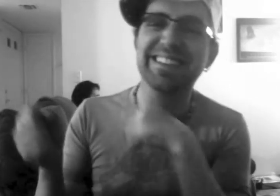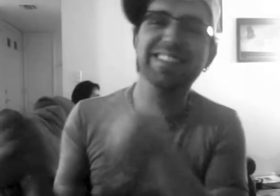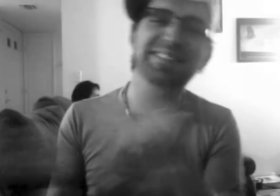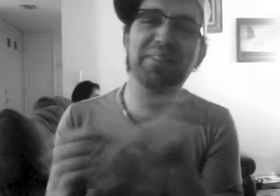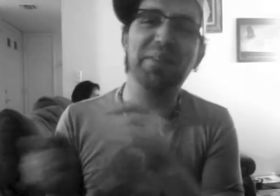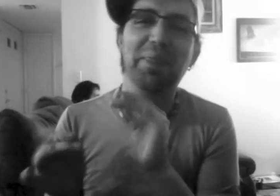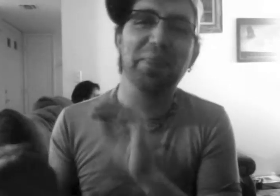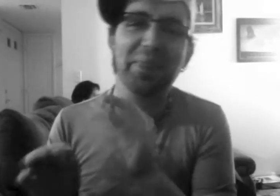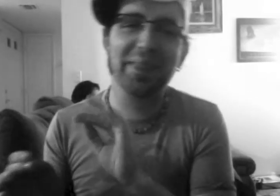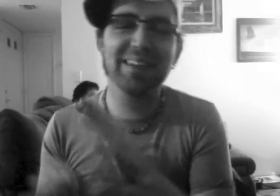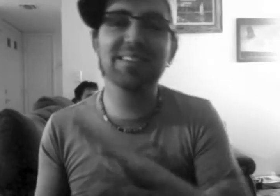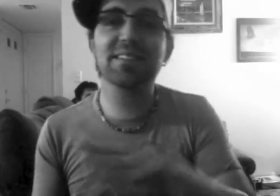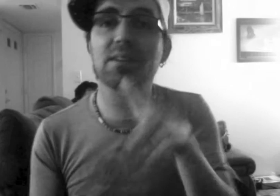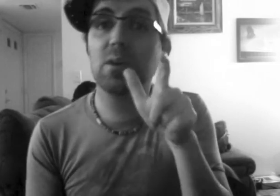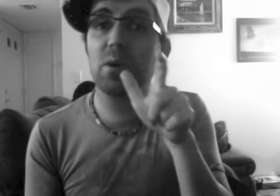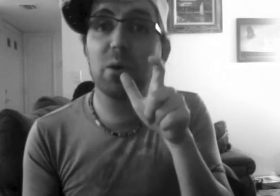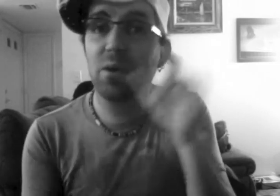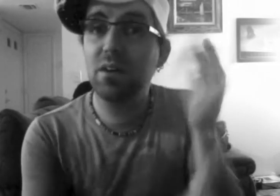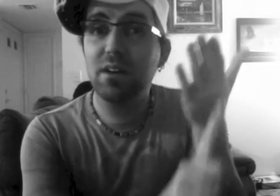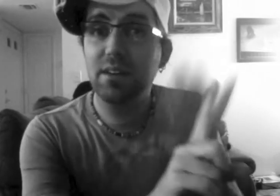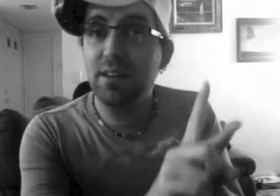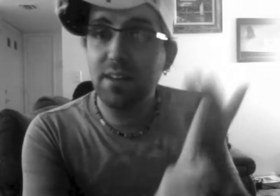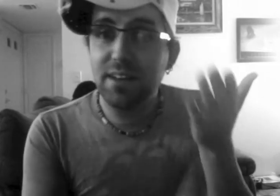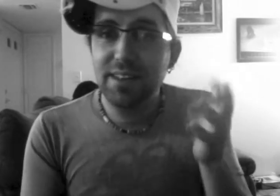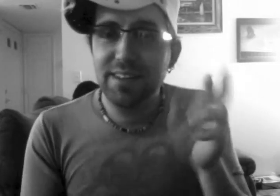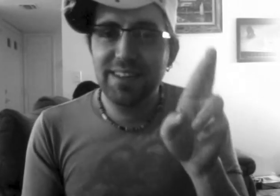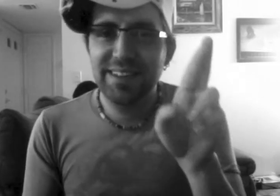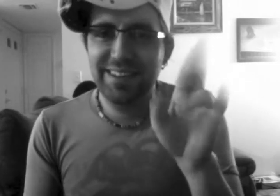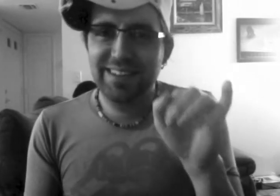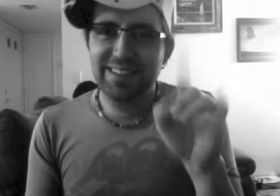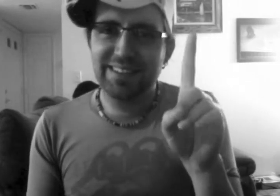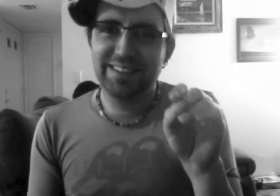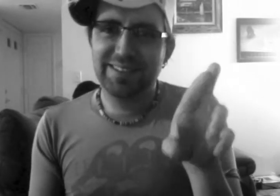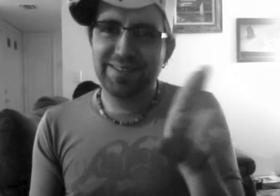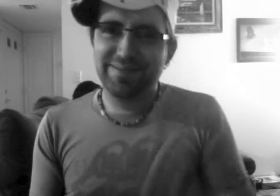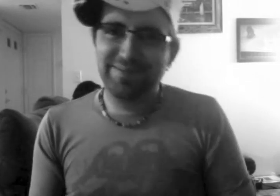If you the future. Now, future.